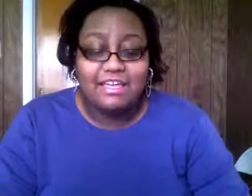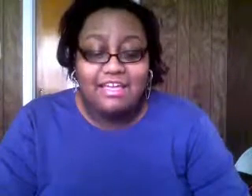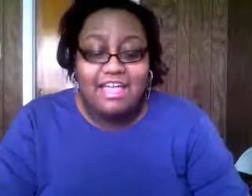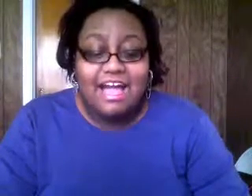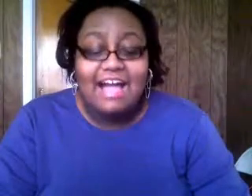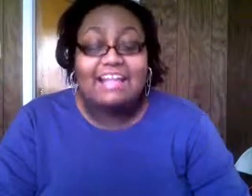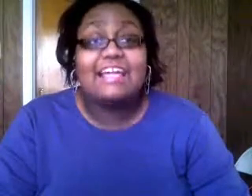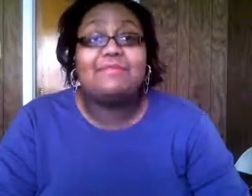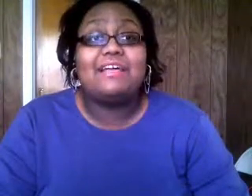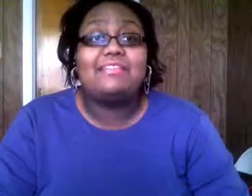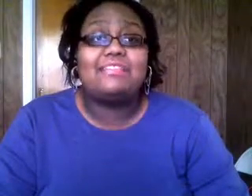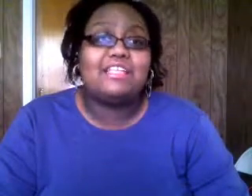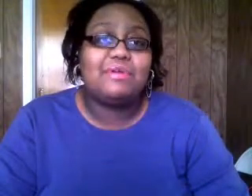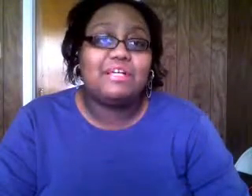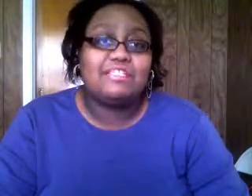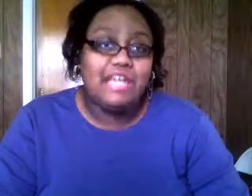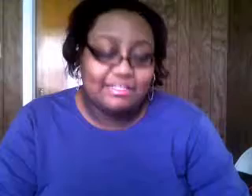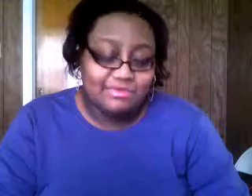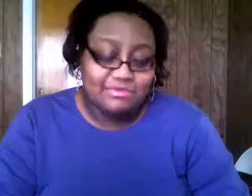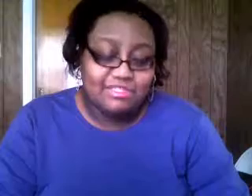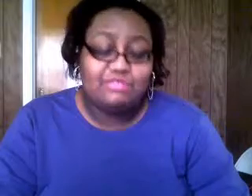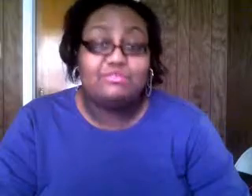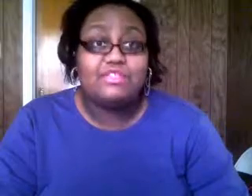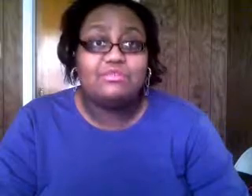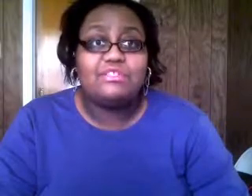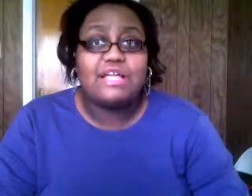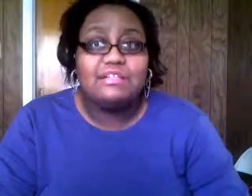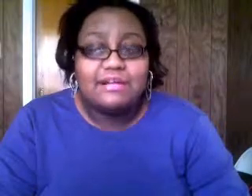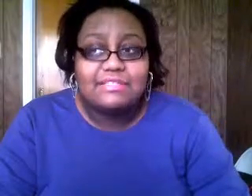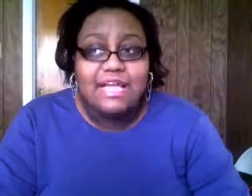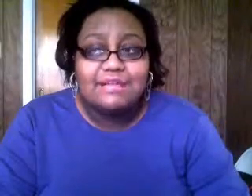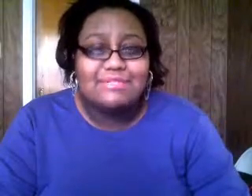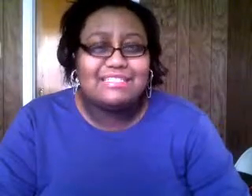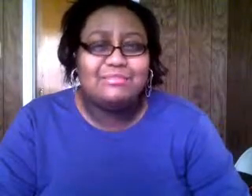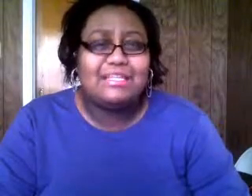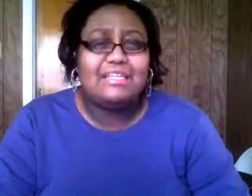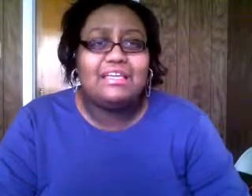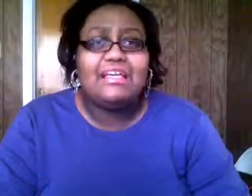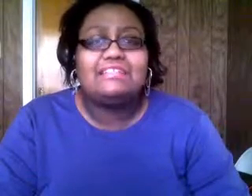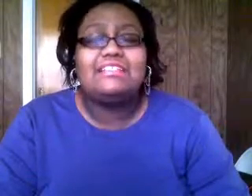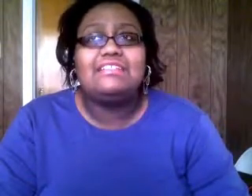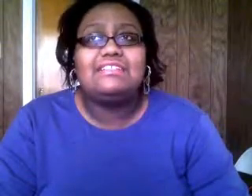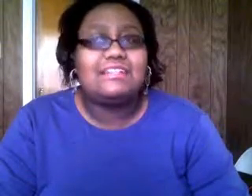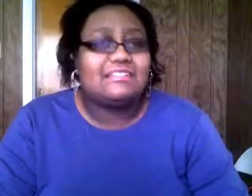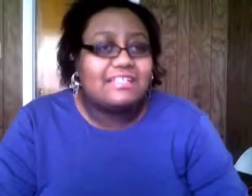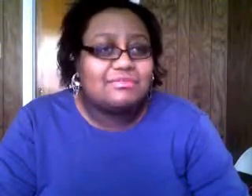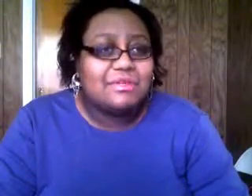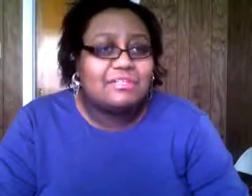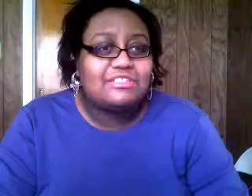can't i came downstairs anyway because she asked me to see who's at the door so i look outside it was like some lady she looked like a detective but i'm not